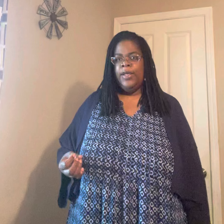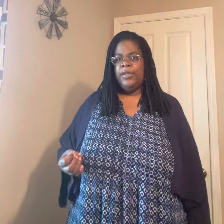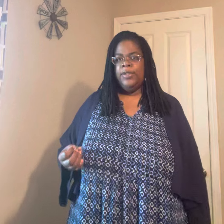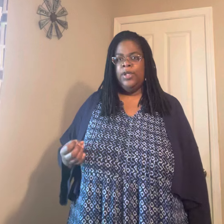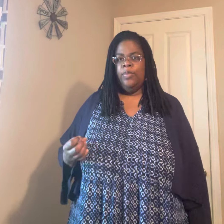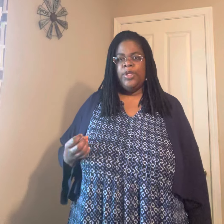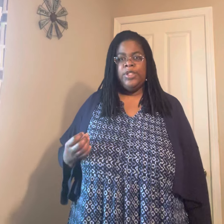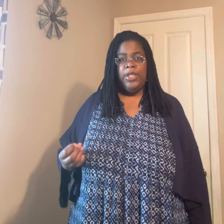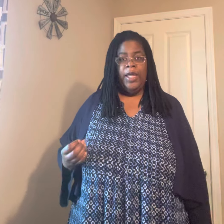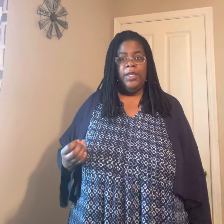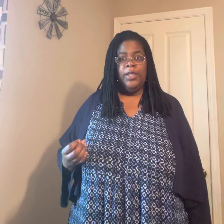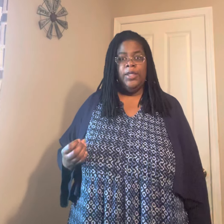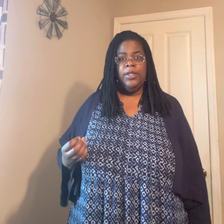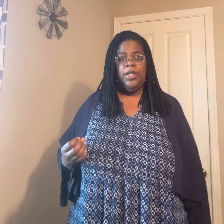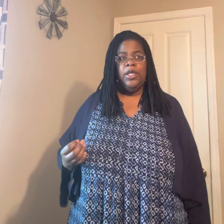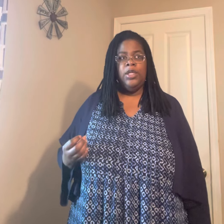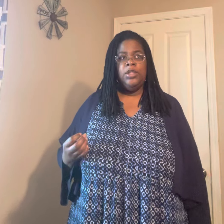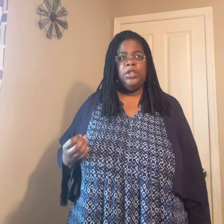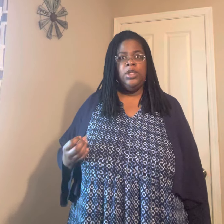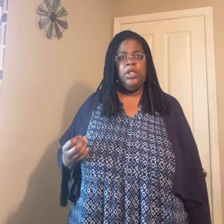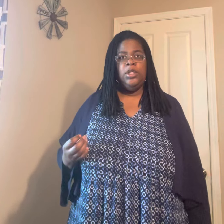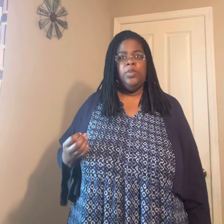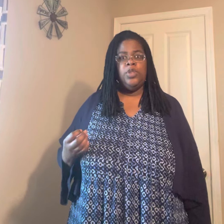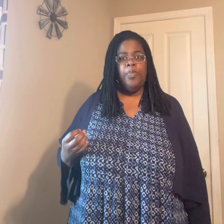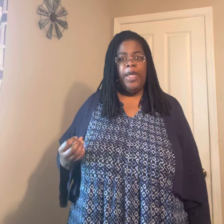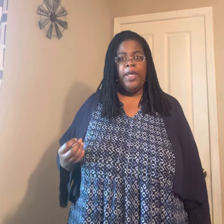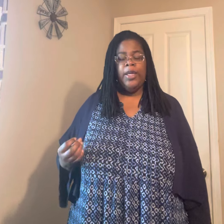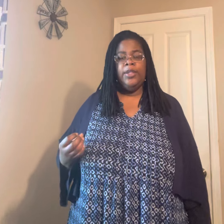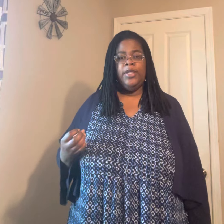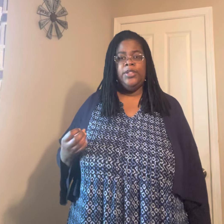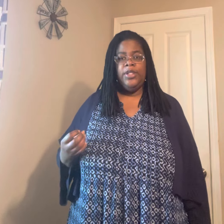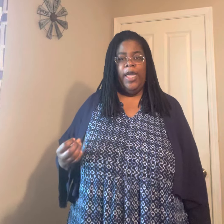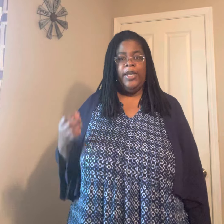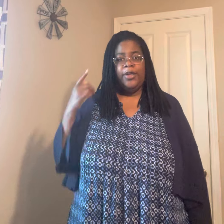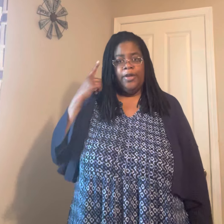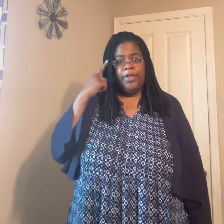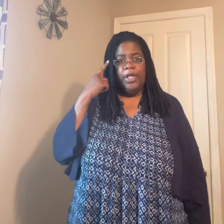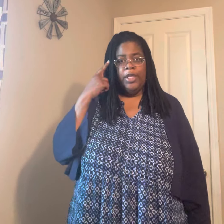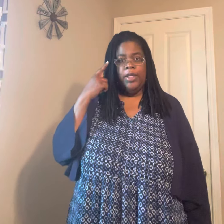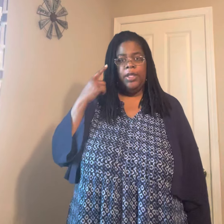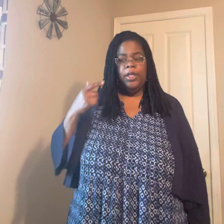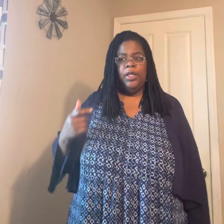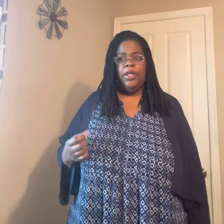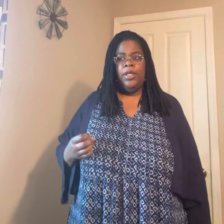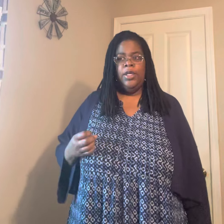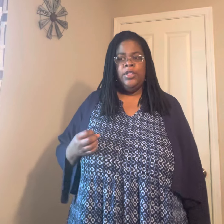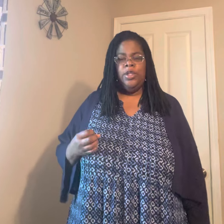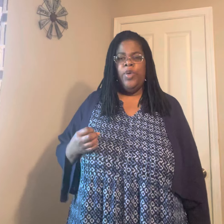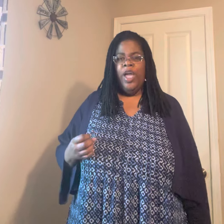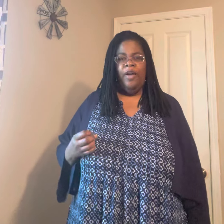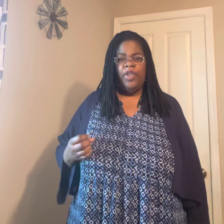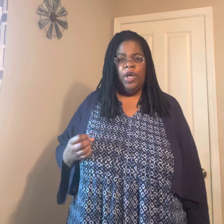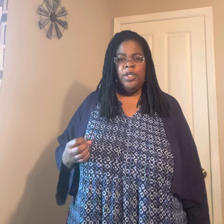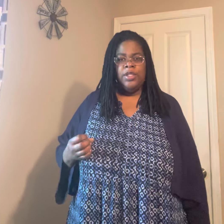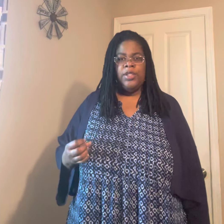a mistake that she was making that she had in her thinking. See, we have to understand.